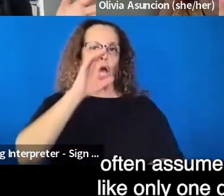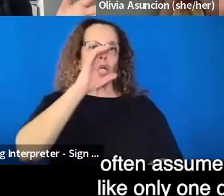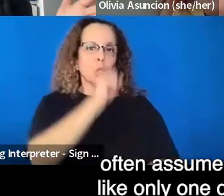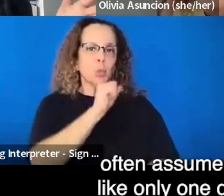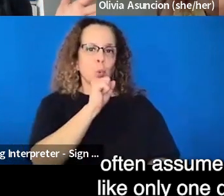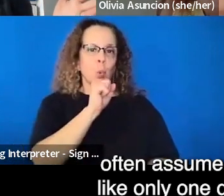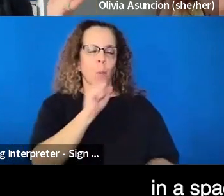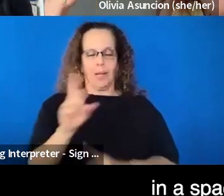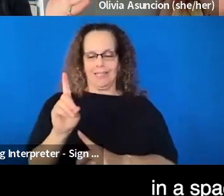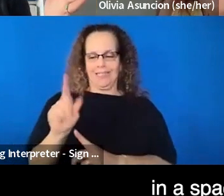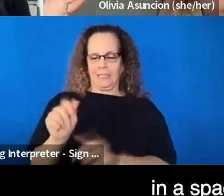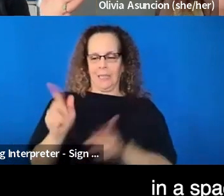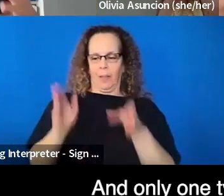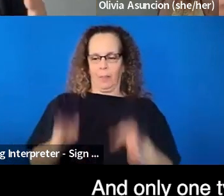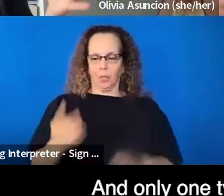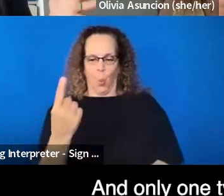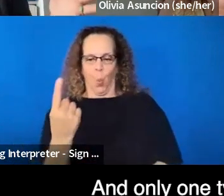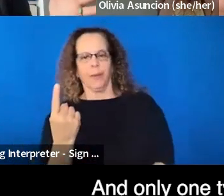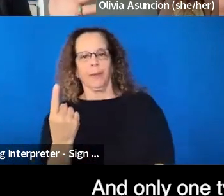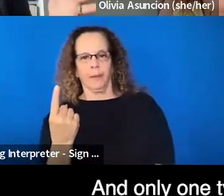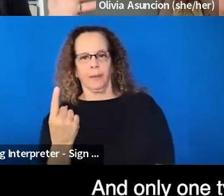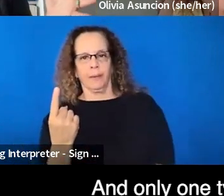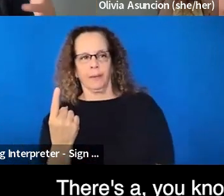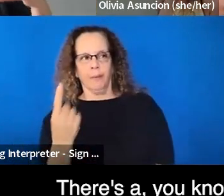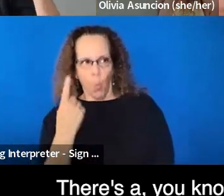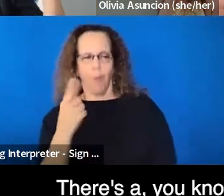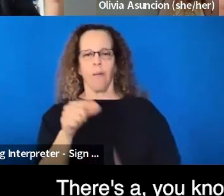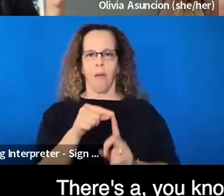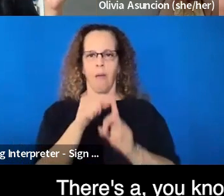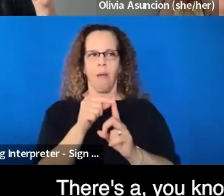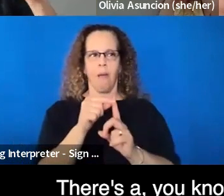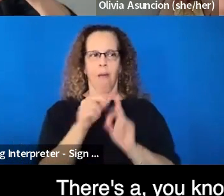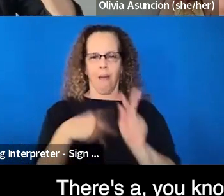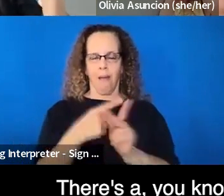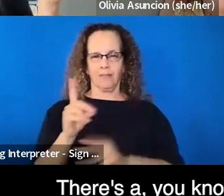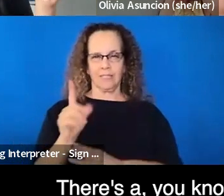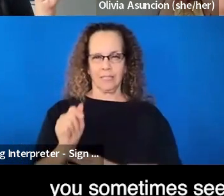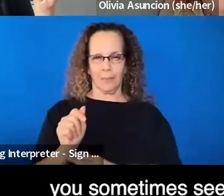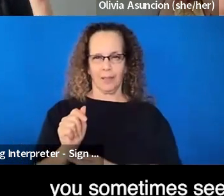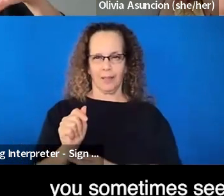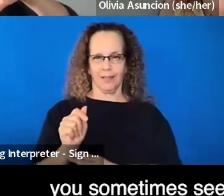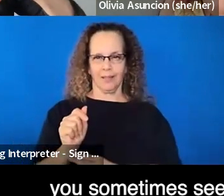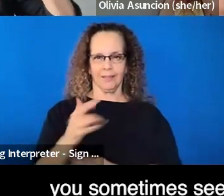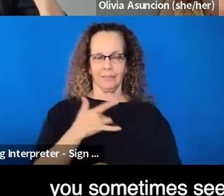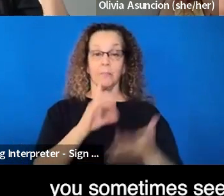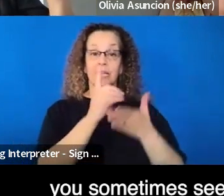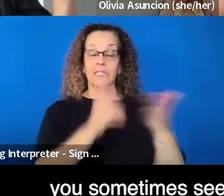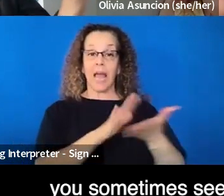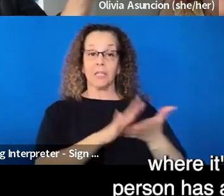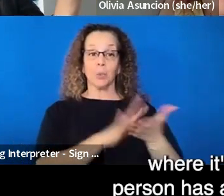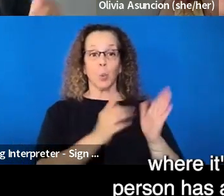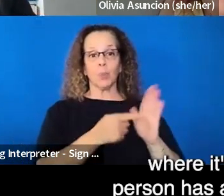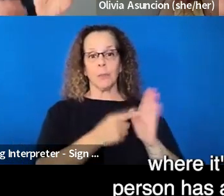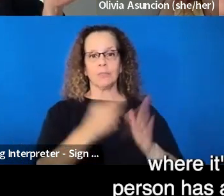disabled person in a space. Right. And only one type of disability. There's a, um, you know, in design school, you sometimes see these like